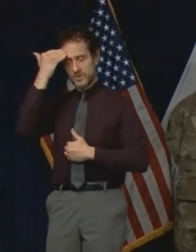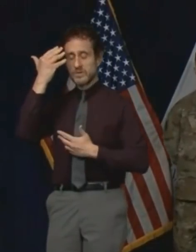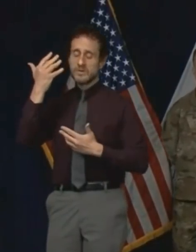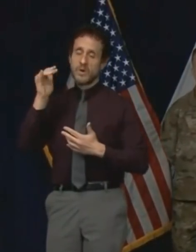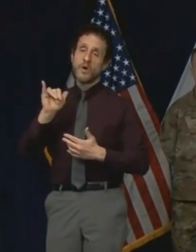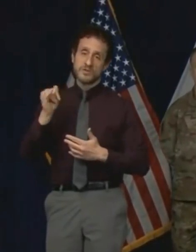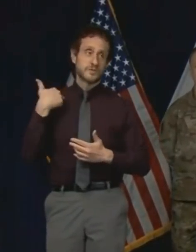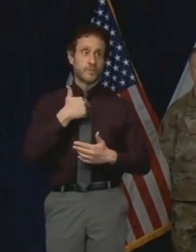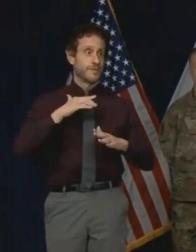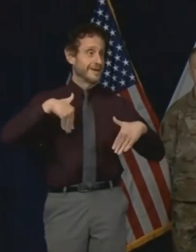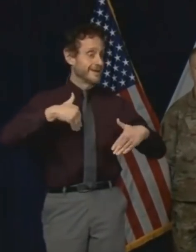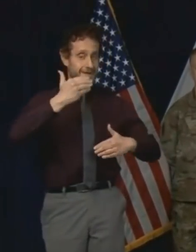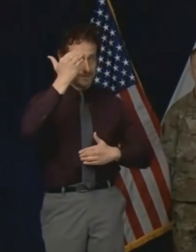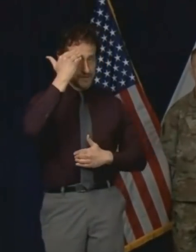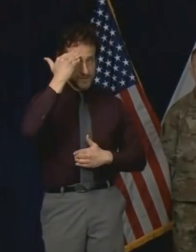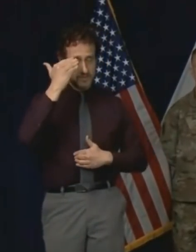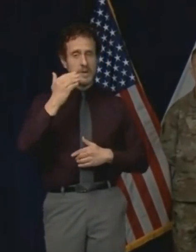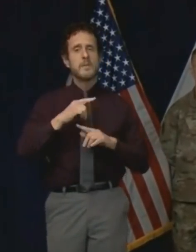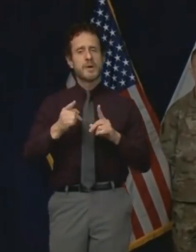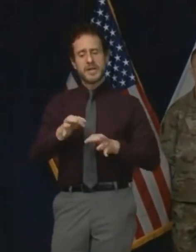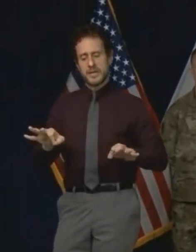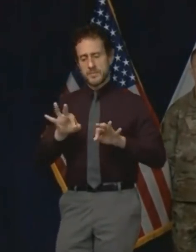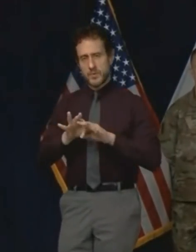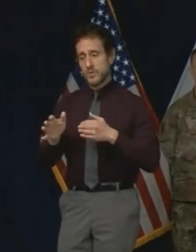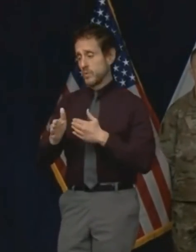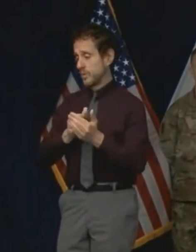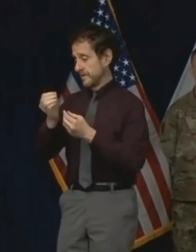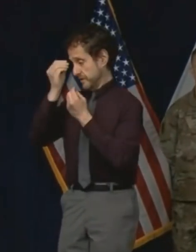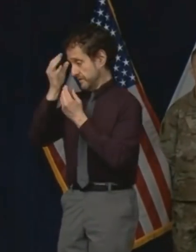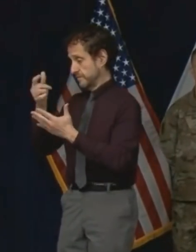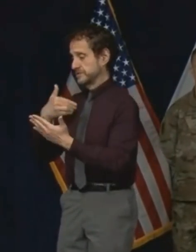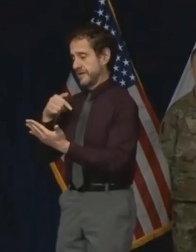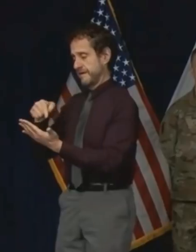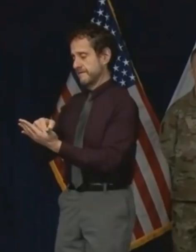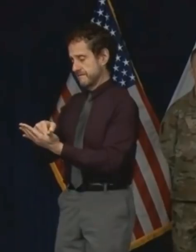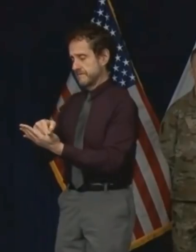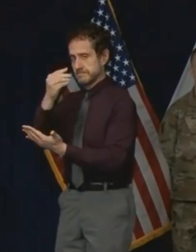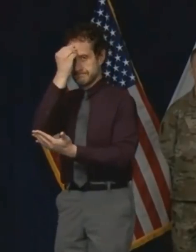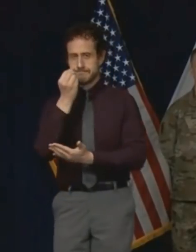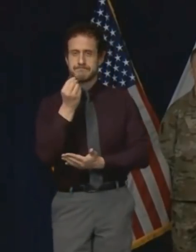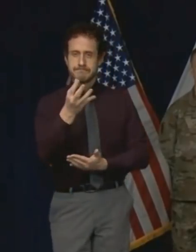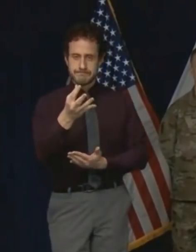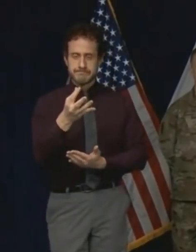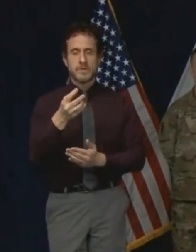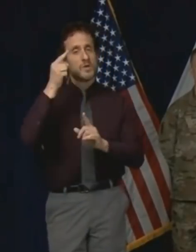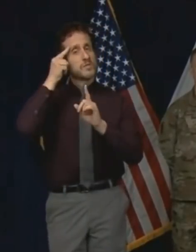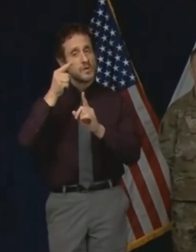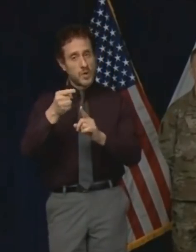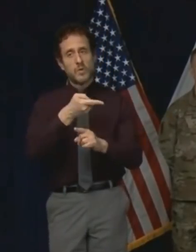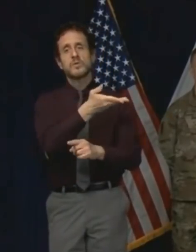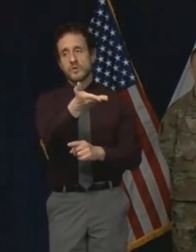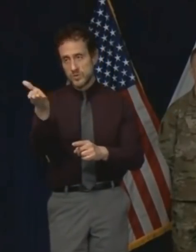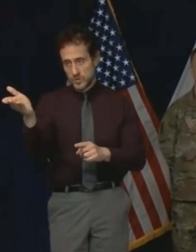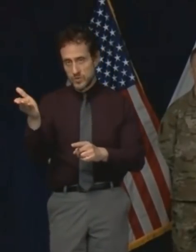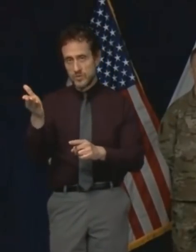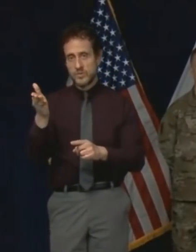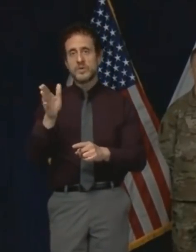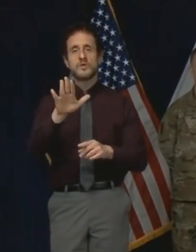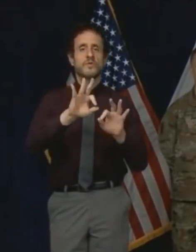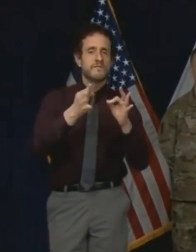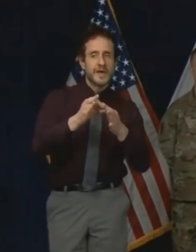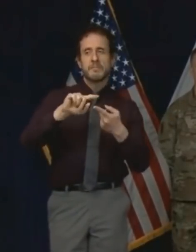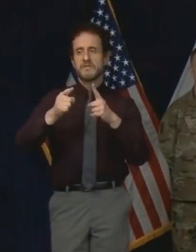to make sure that you have the information that you need to keep yourselves and your loved ones safe and to help each other